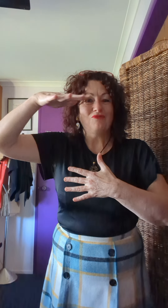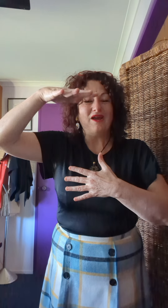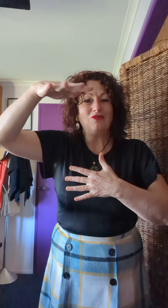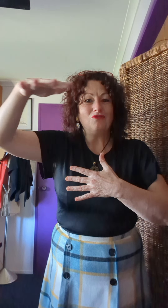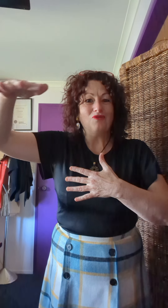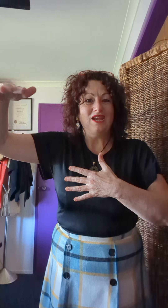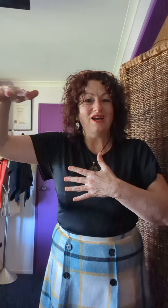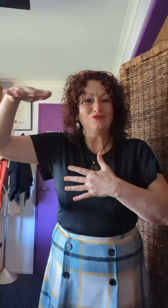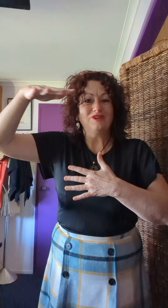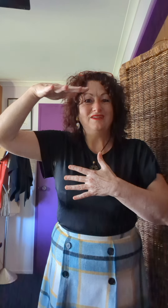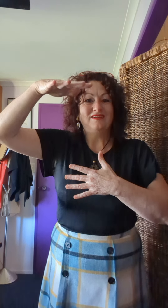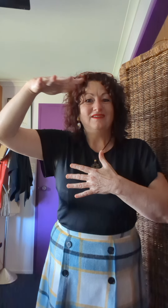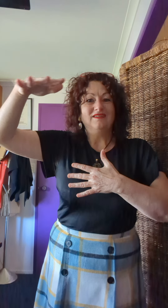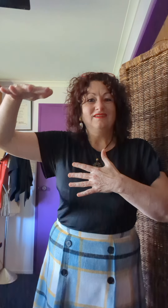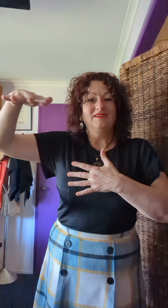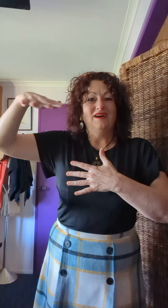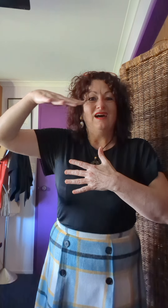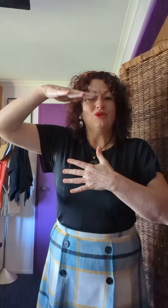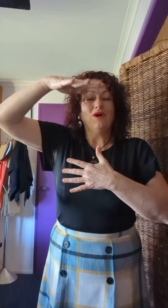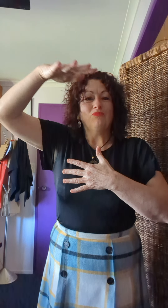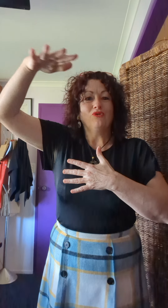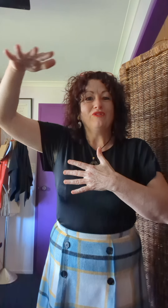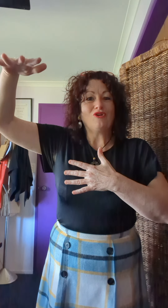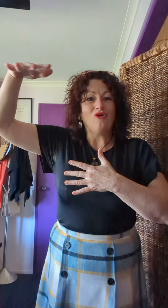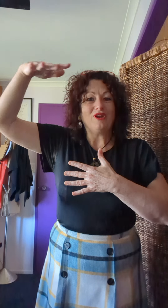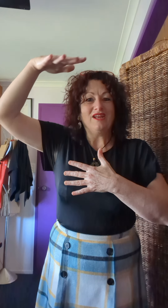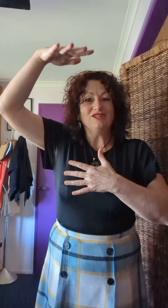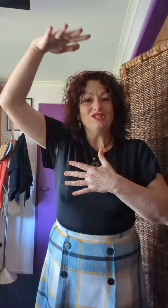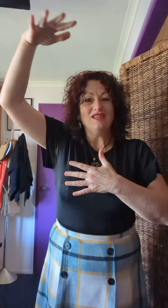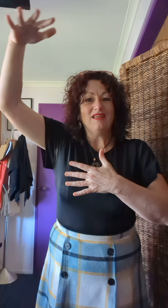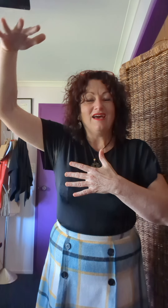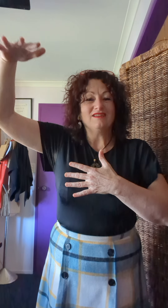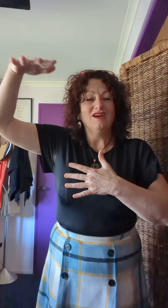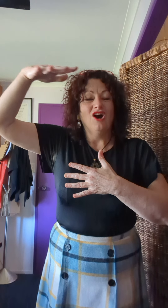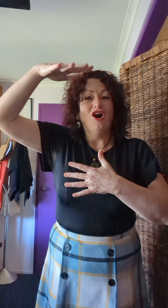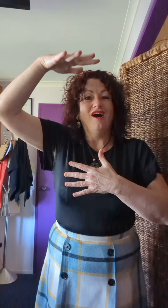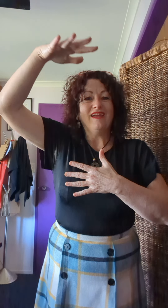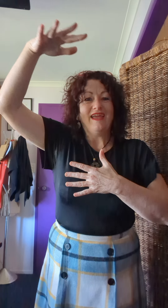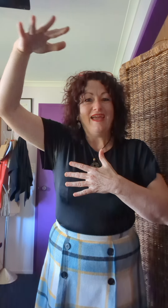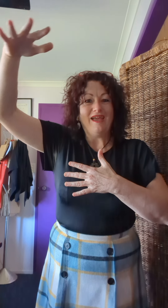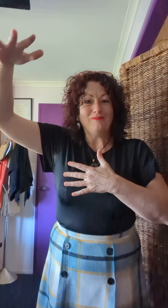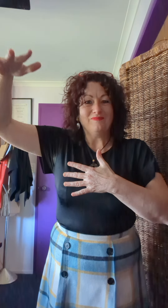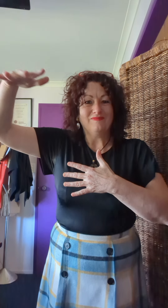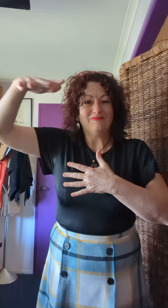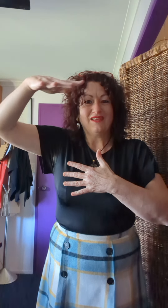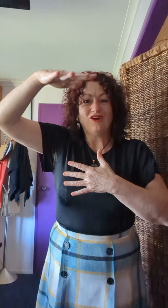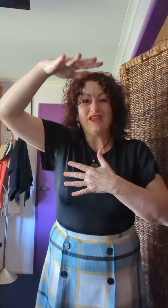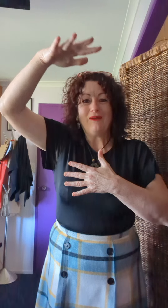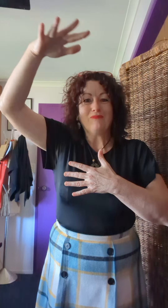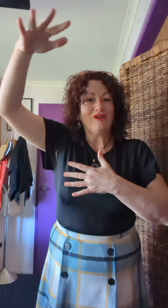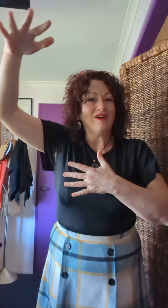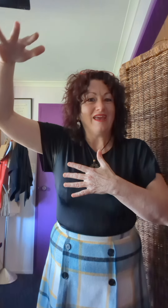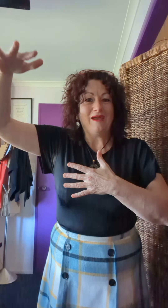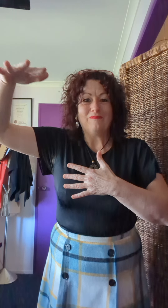around the 300? Are you up more in the God energy that I am, that I am, that I am?